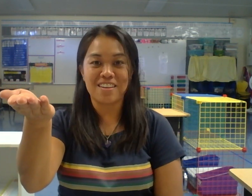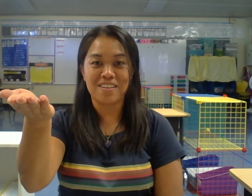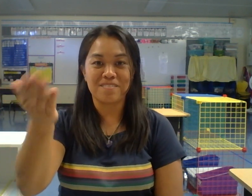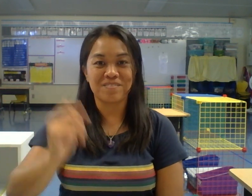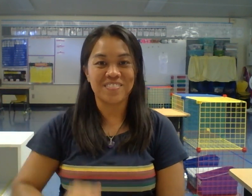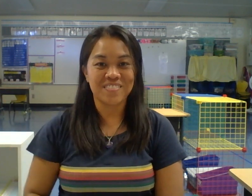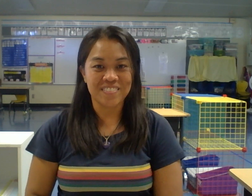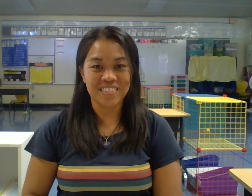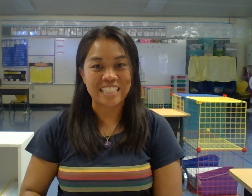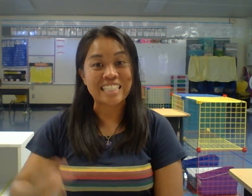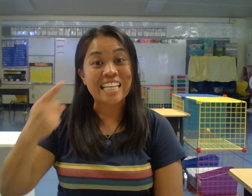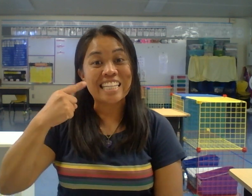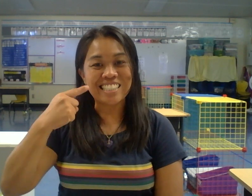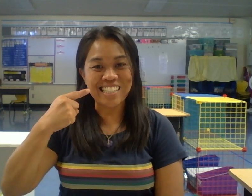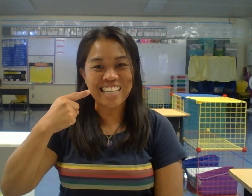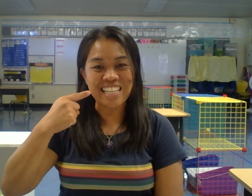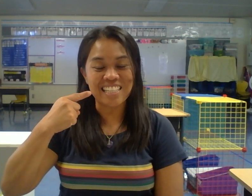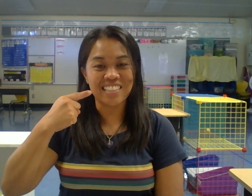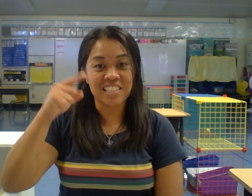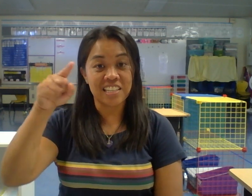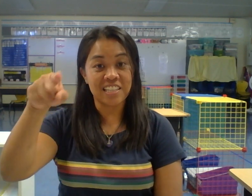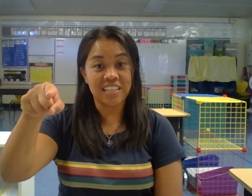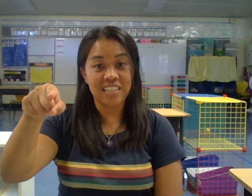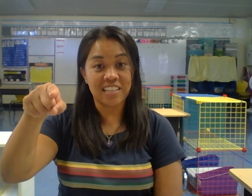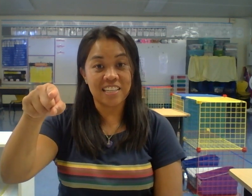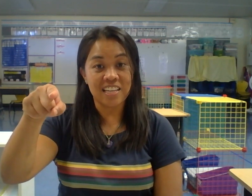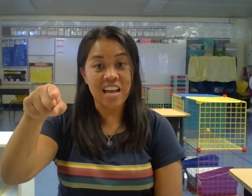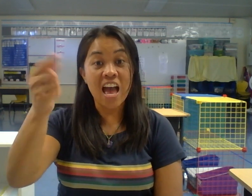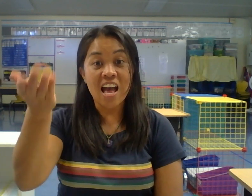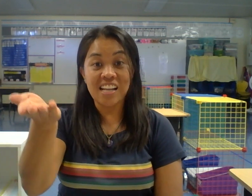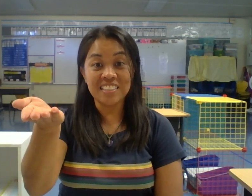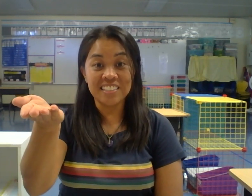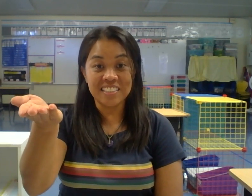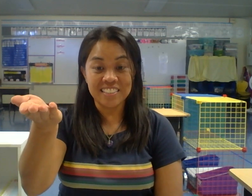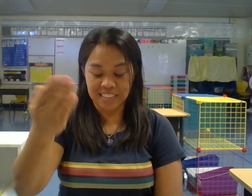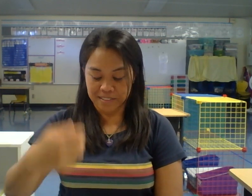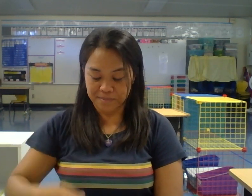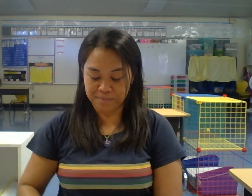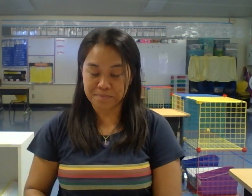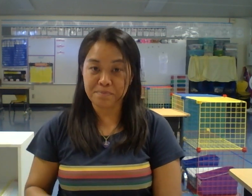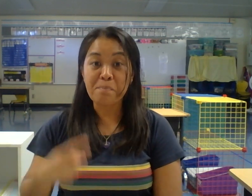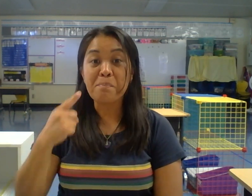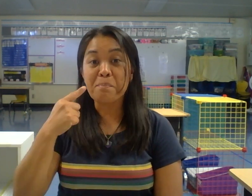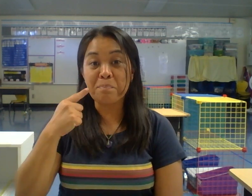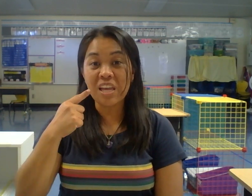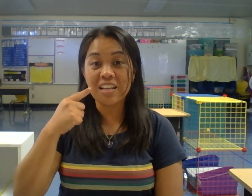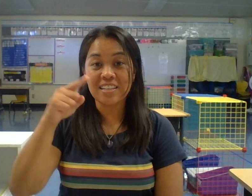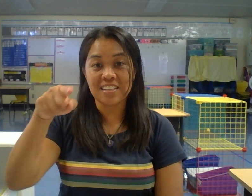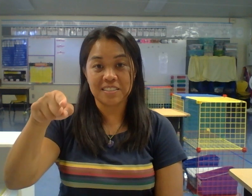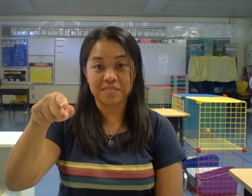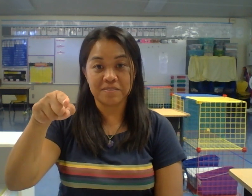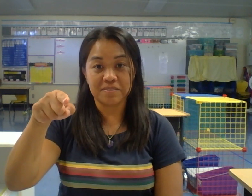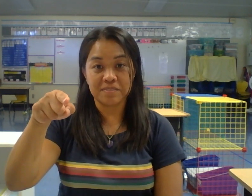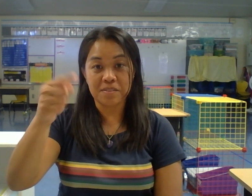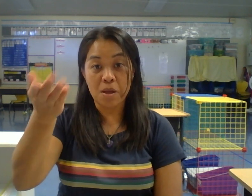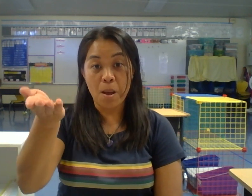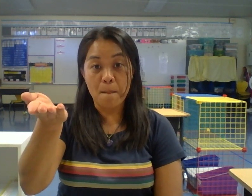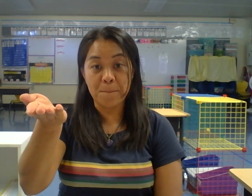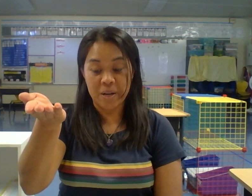Neat. Neat. N. Pink. P.